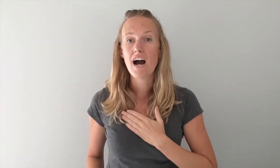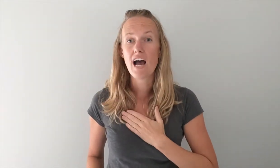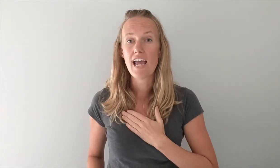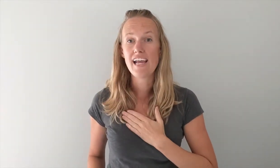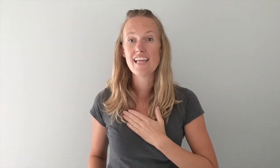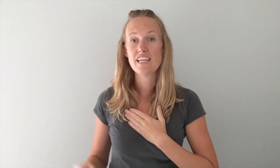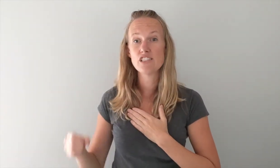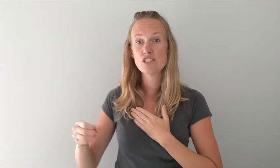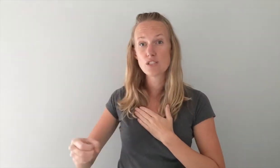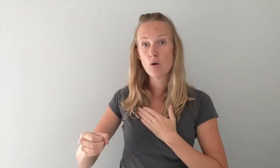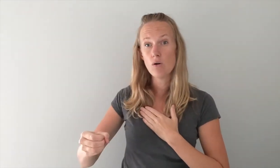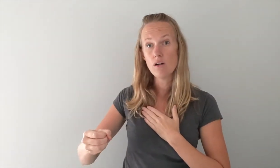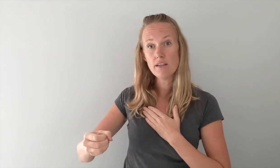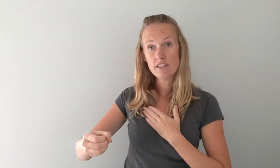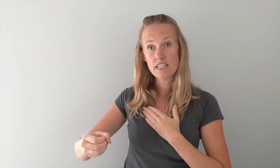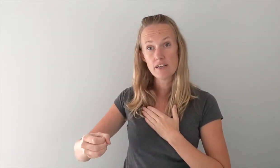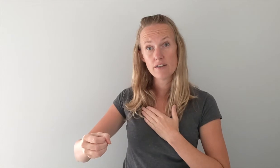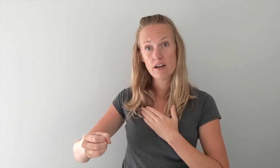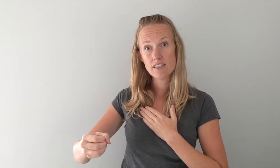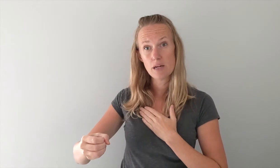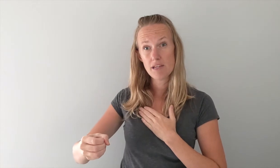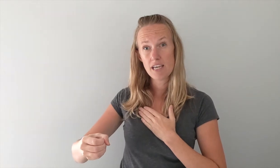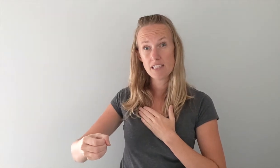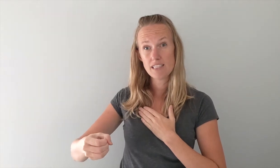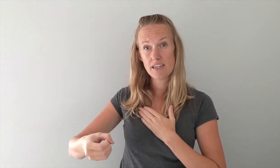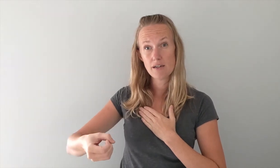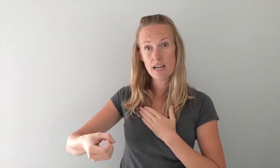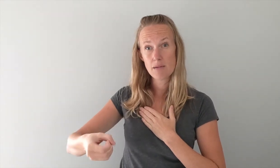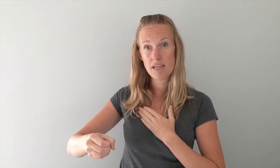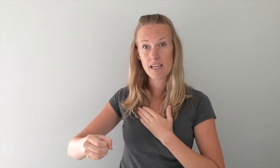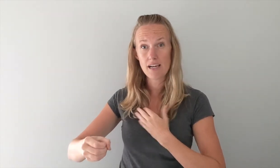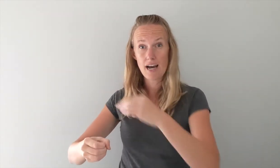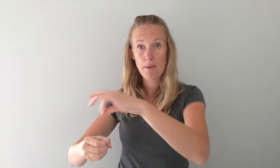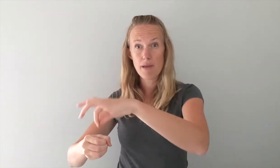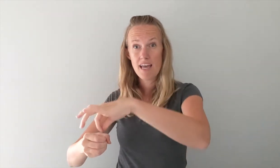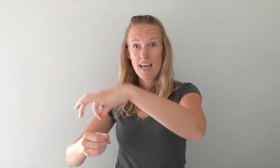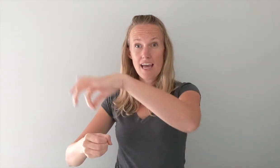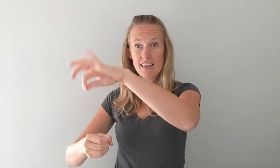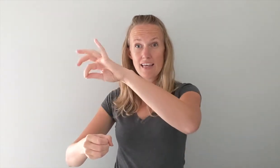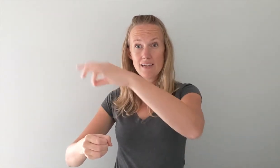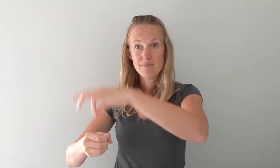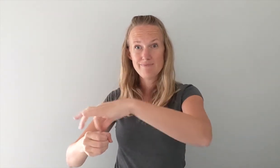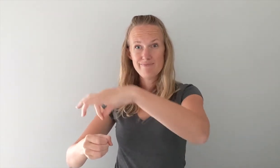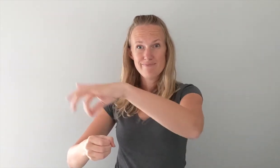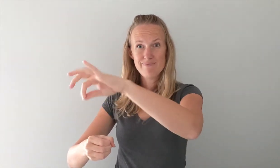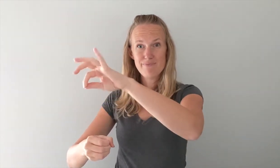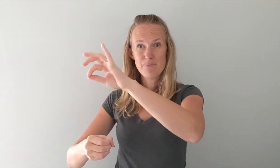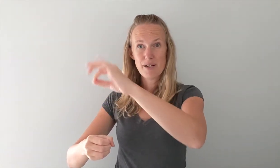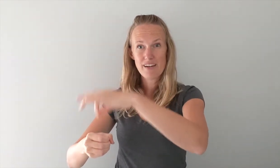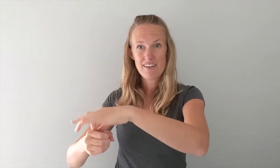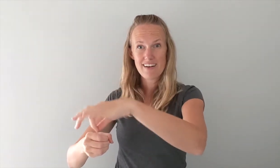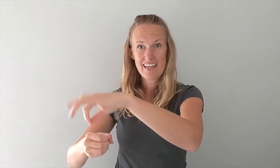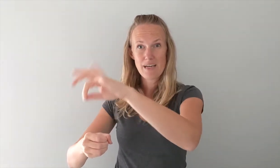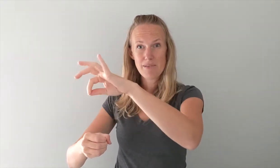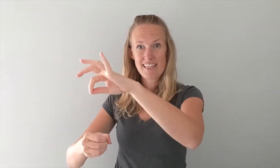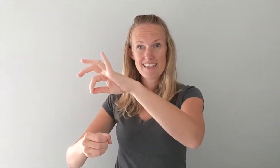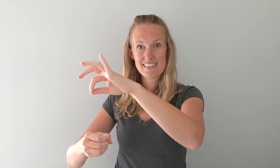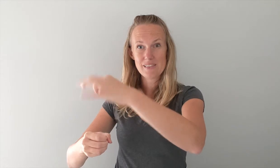and then soul you take your non-dominant hand here kind of making a cup and then bring your other hand up like this.